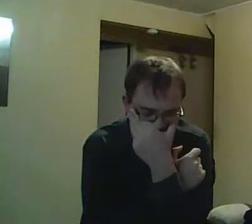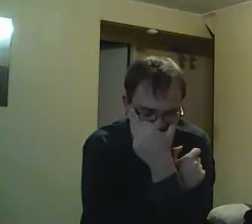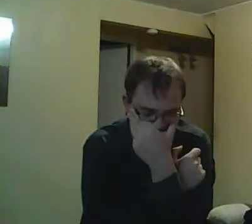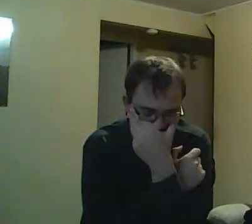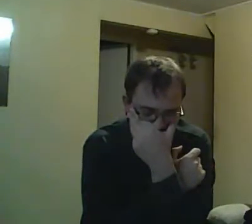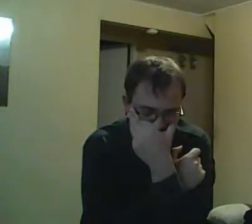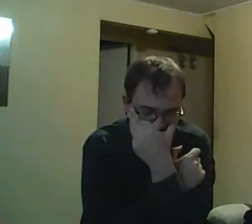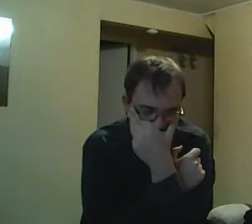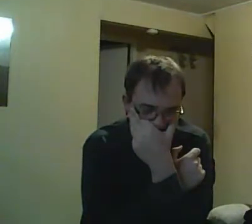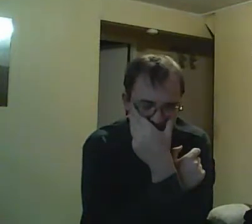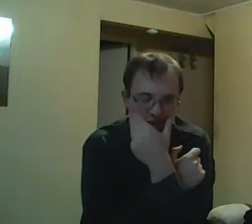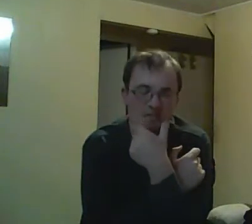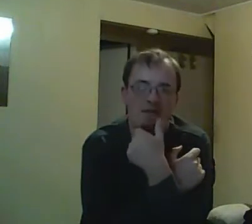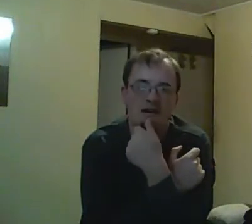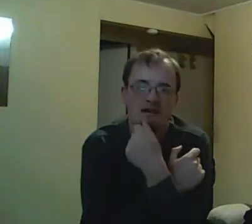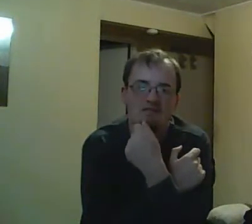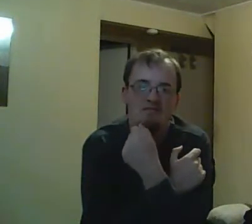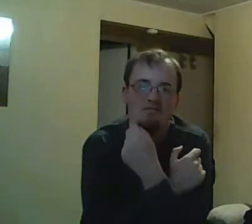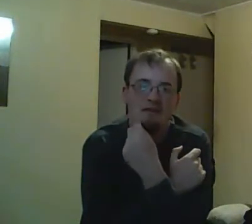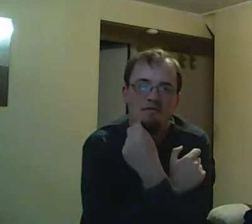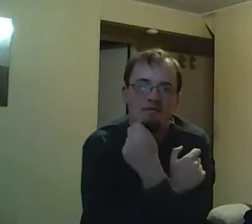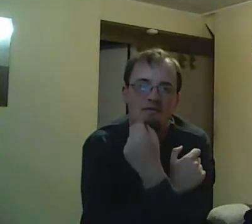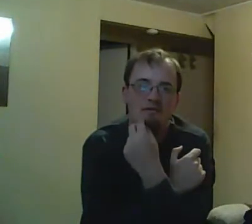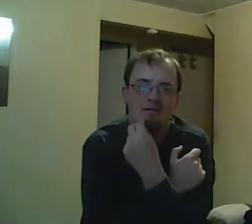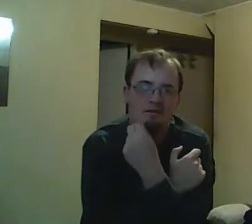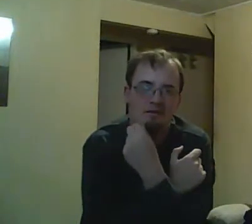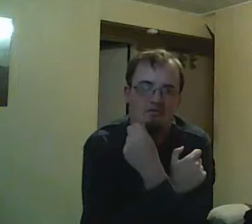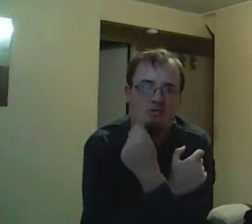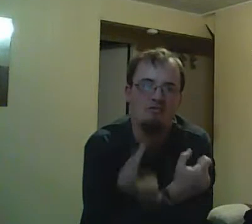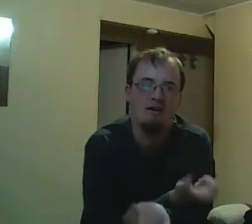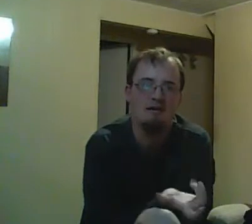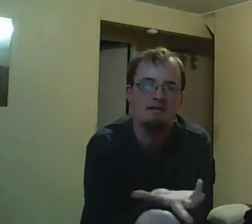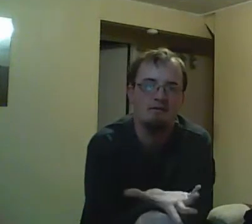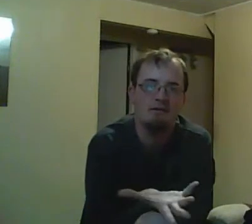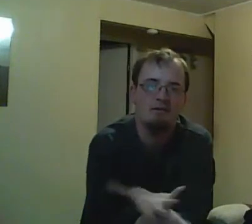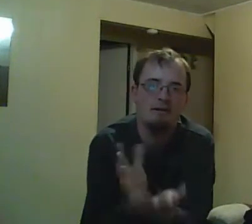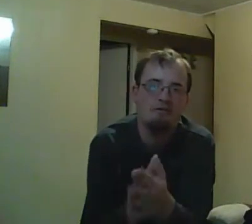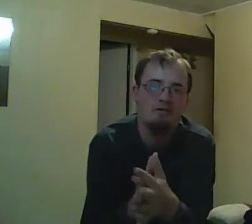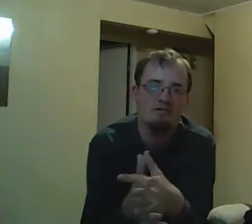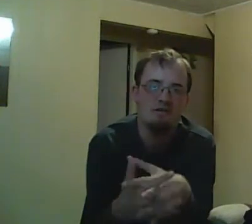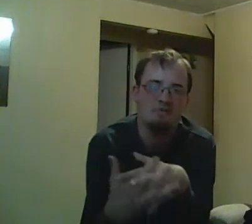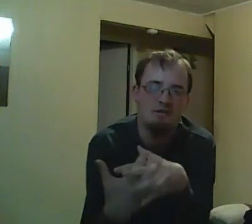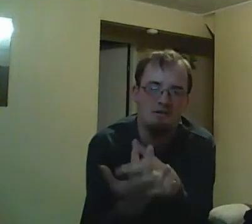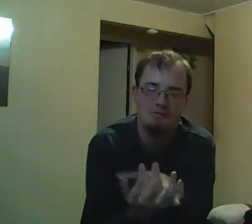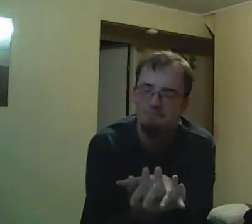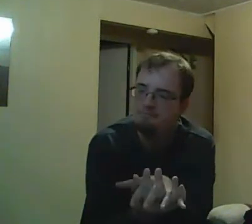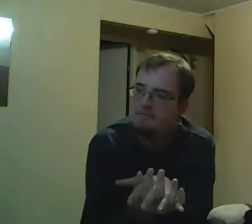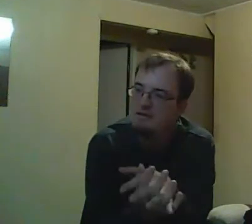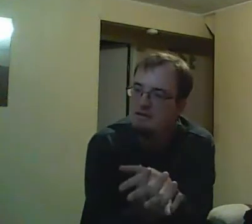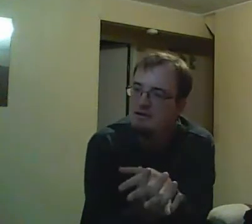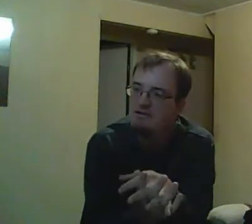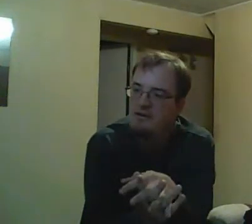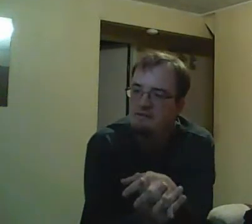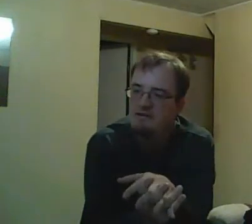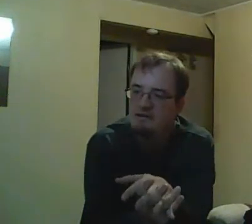that stupidly was not taken into the episode, Spinner mocks Rick. Unfortunately, he